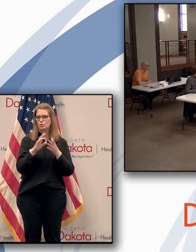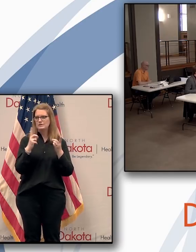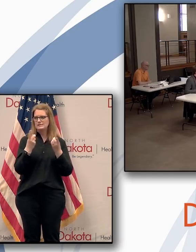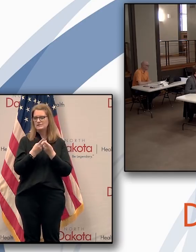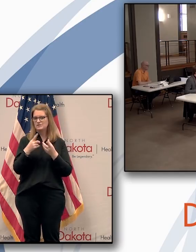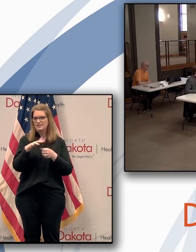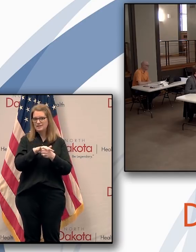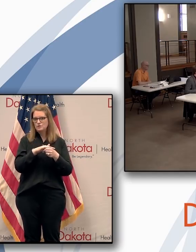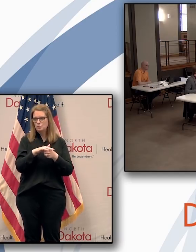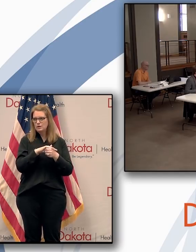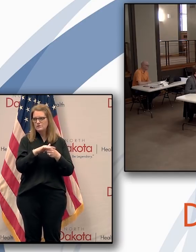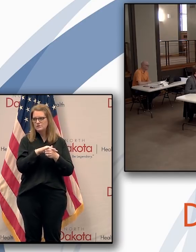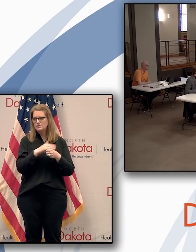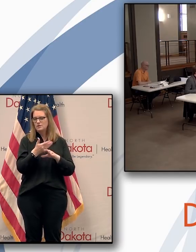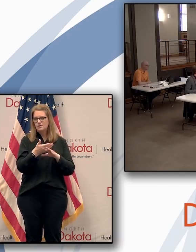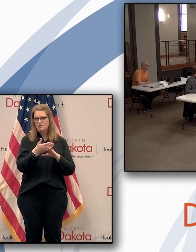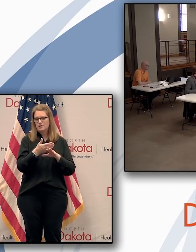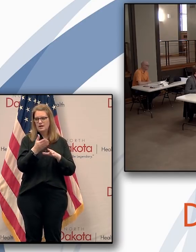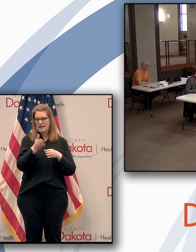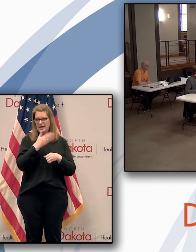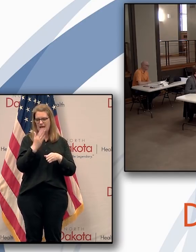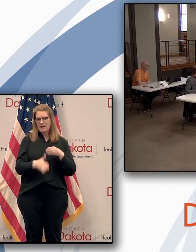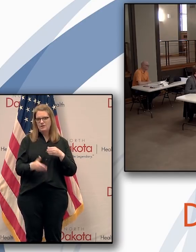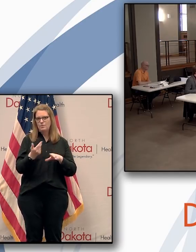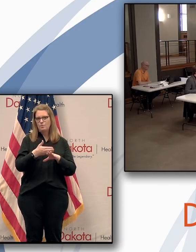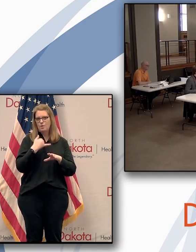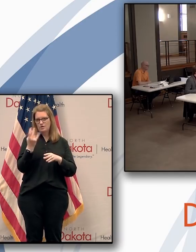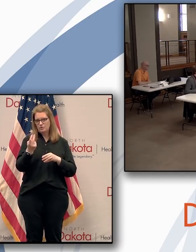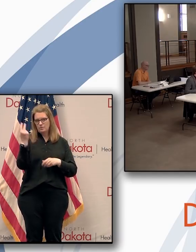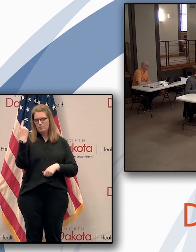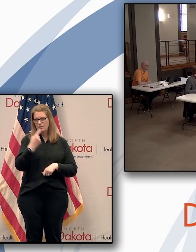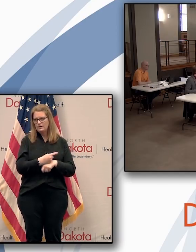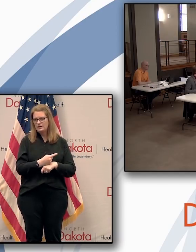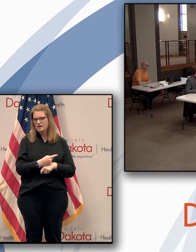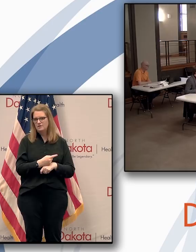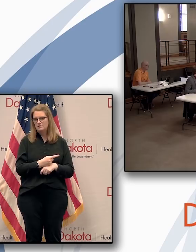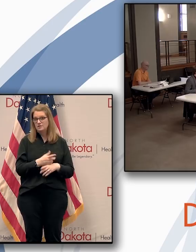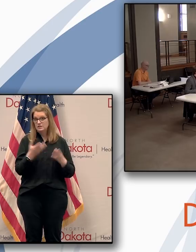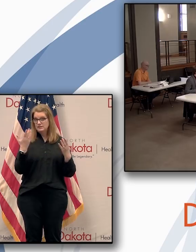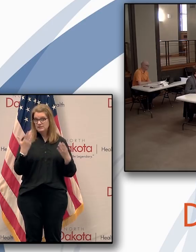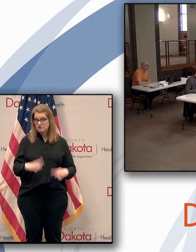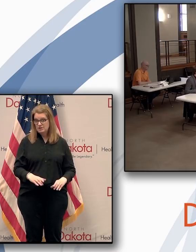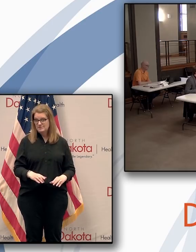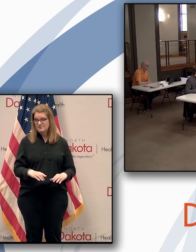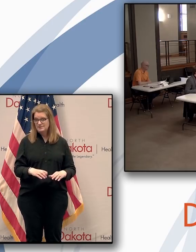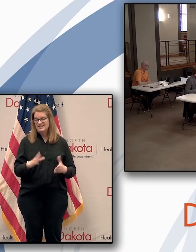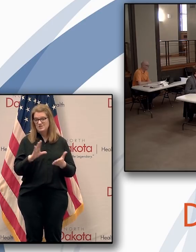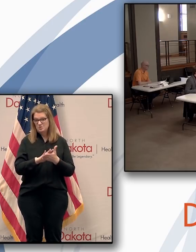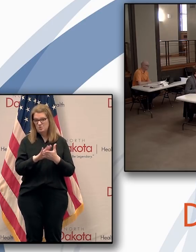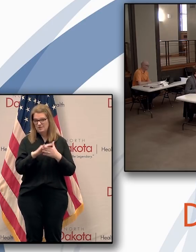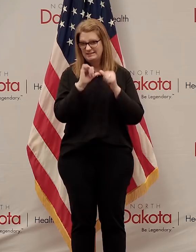region end the school year prior to Memorial Day, what are the odds that students will not be back in the classroom this year?